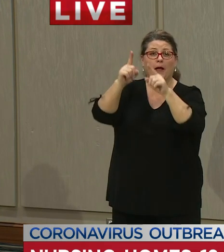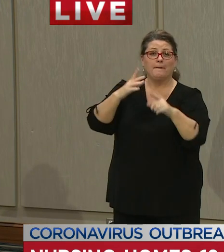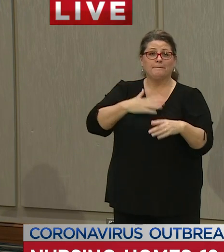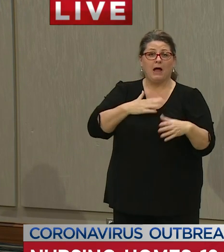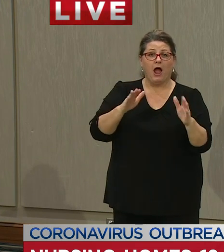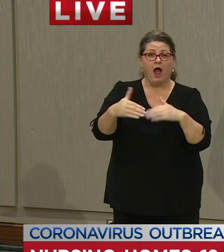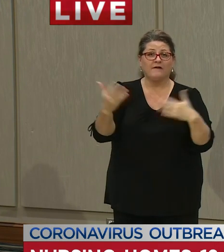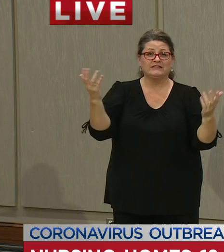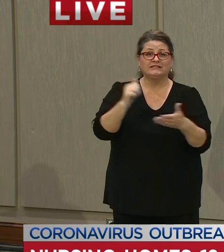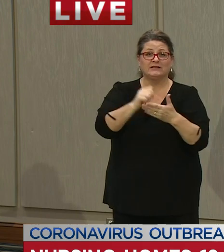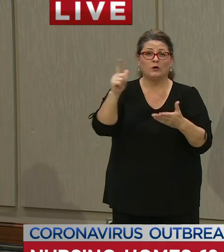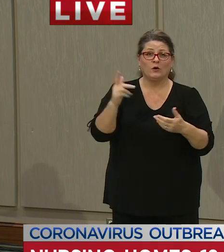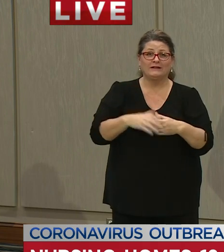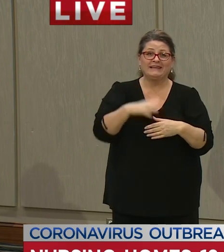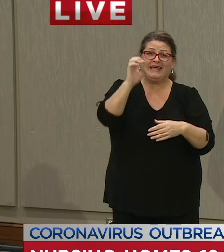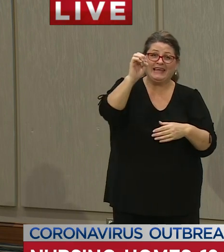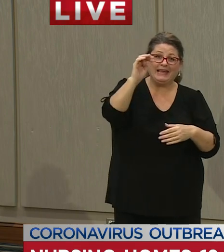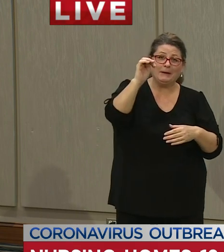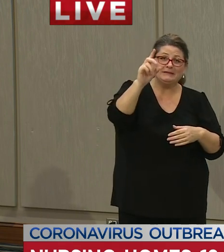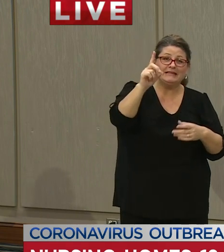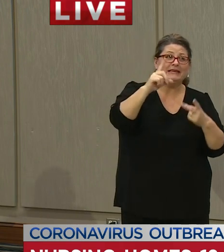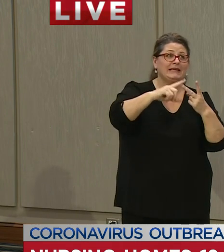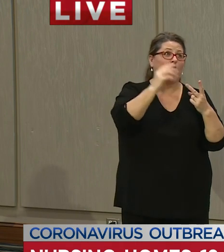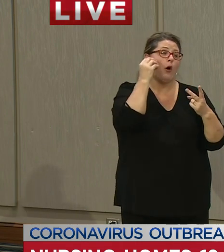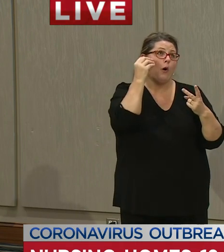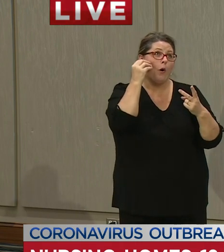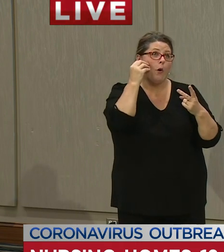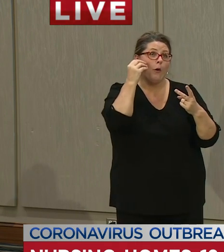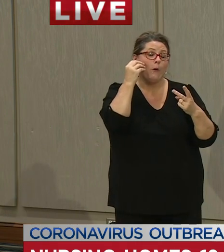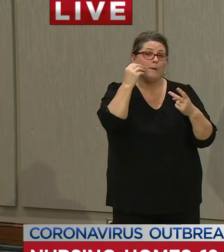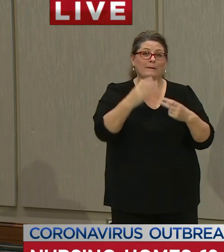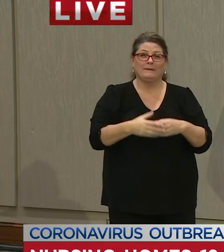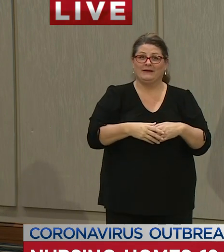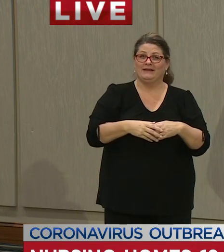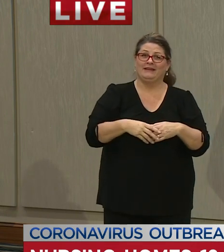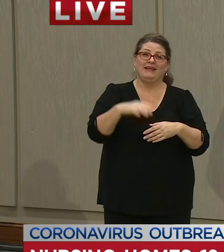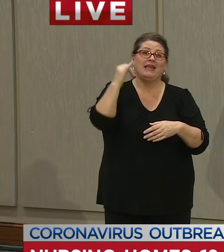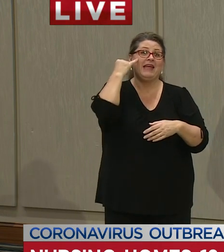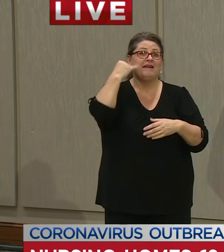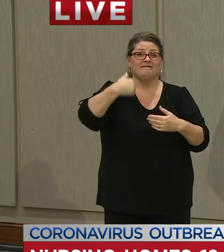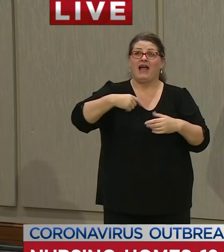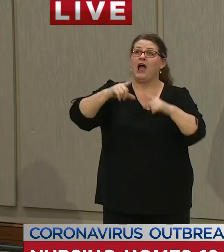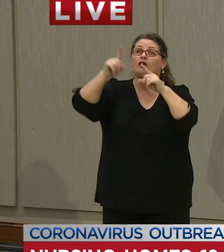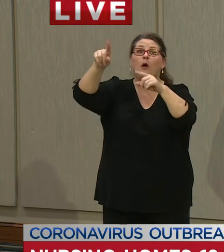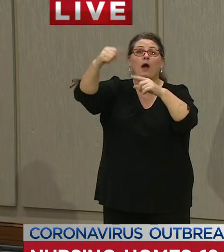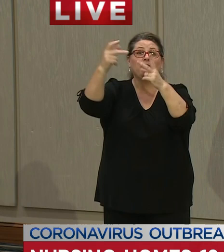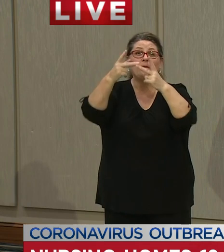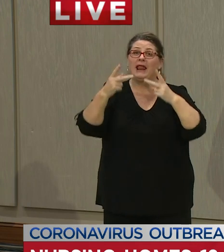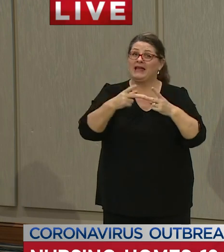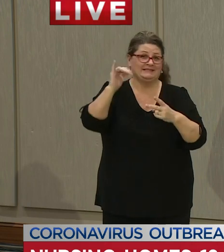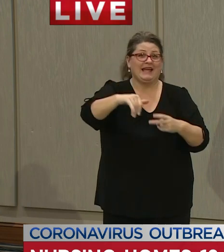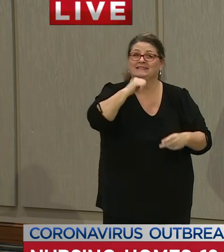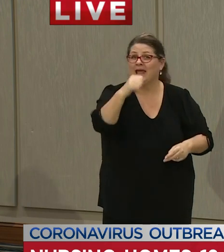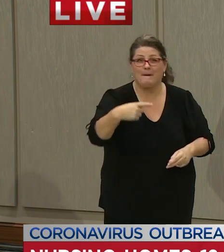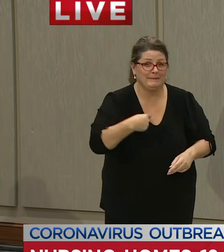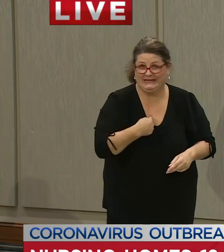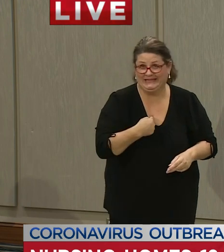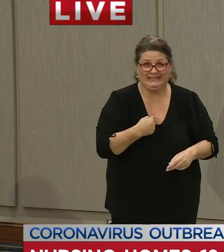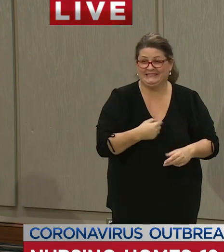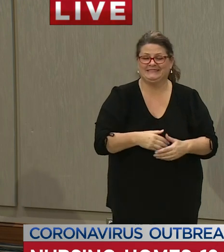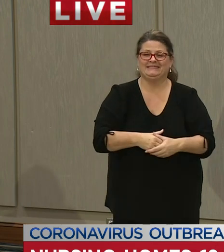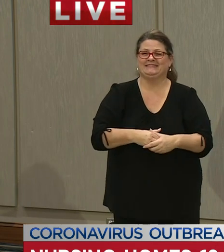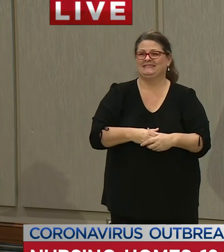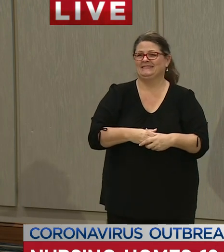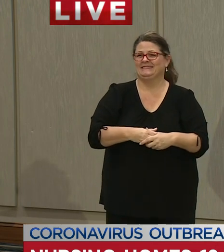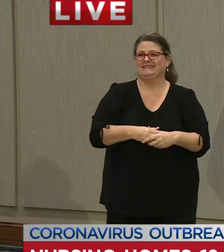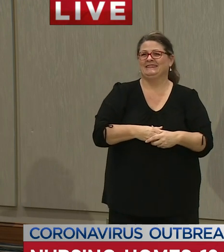in the emergency management division in home if you see me somewhere else is somebody else i had a